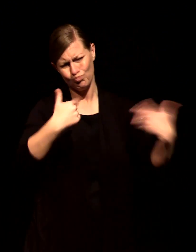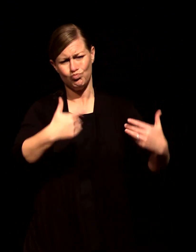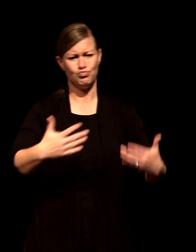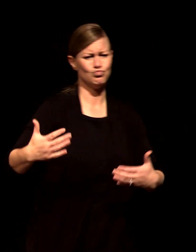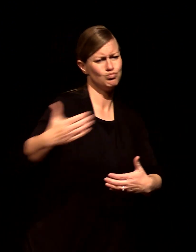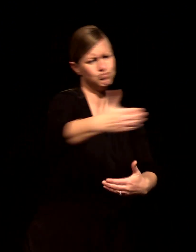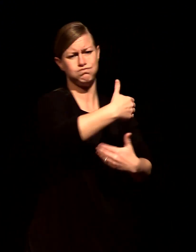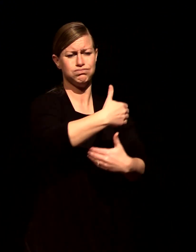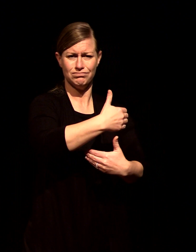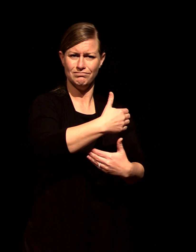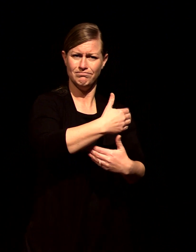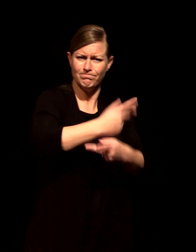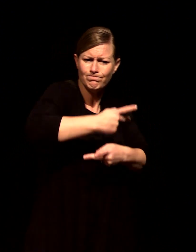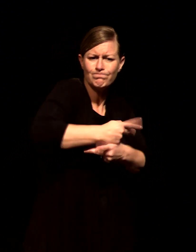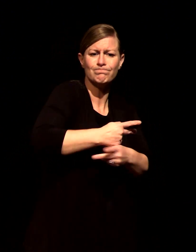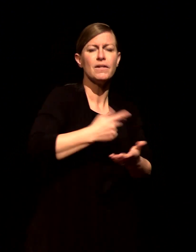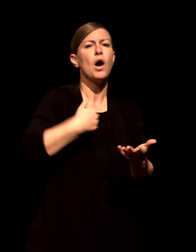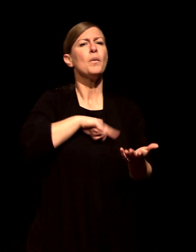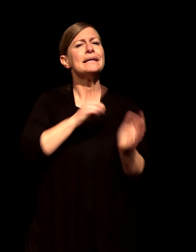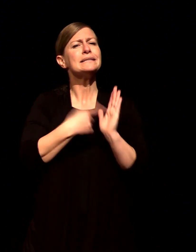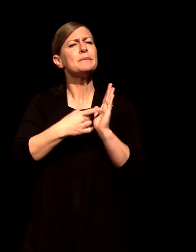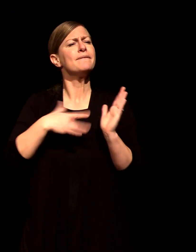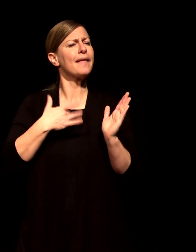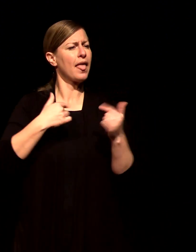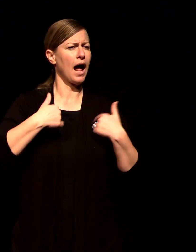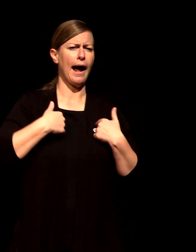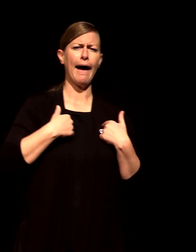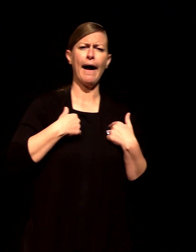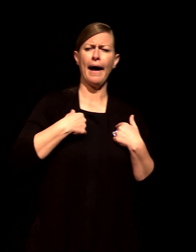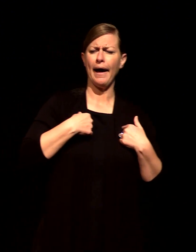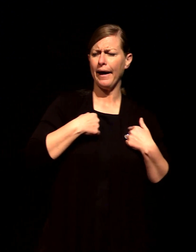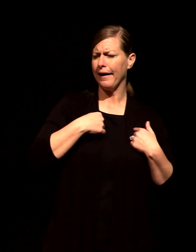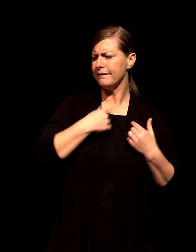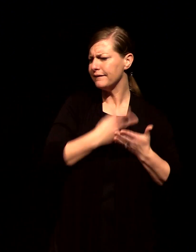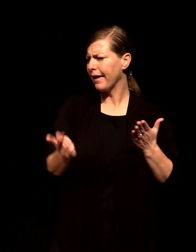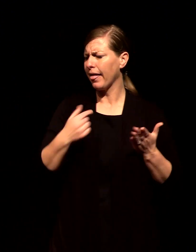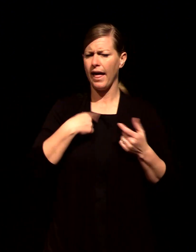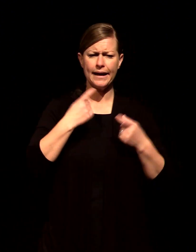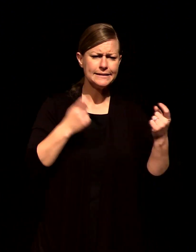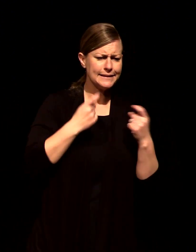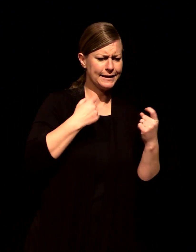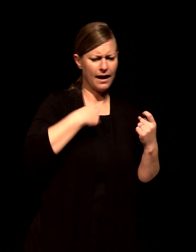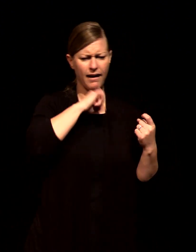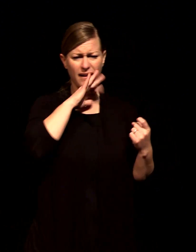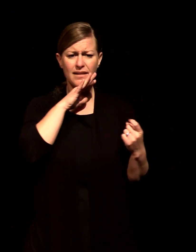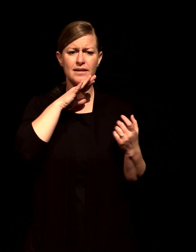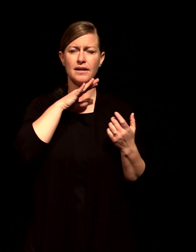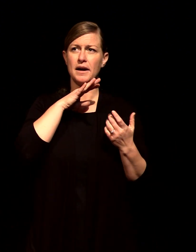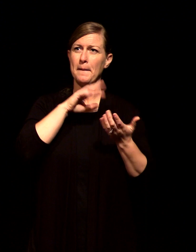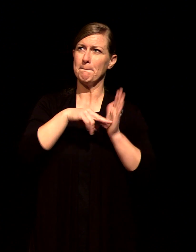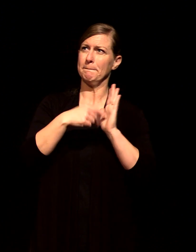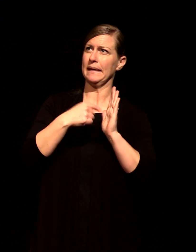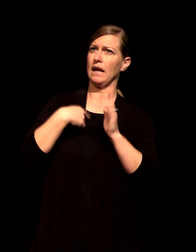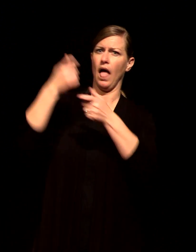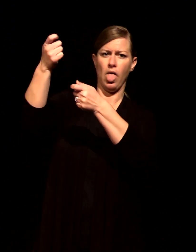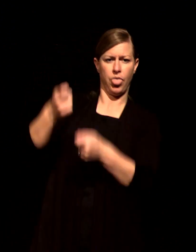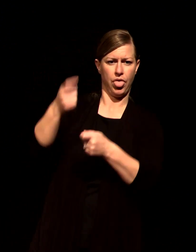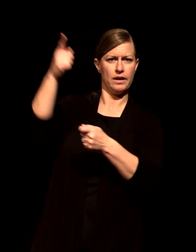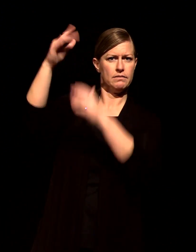that we lessen him but his heart is not drained by our coming to him actually his heart is